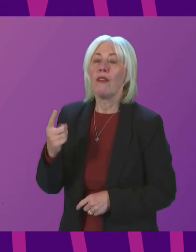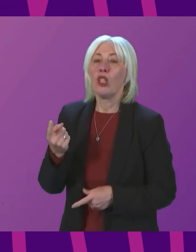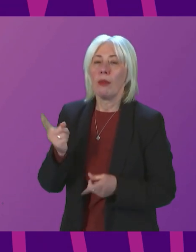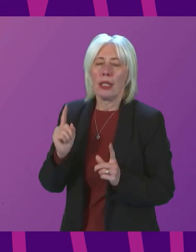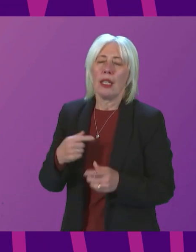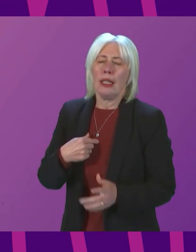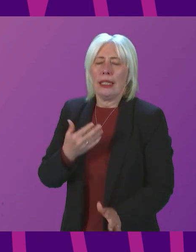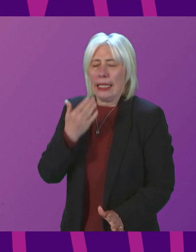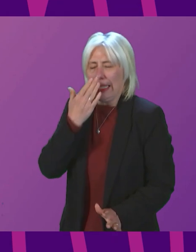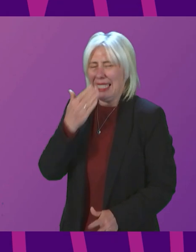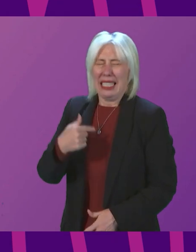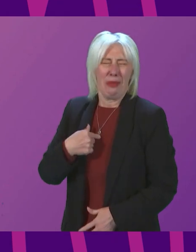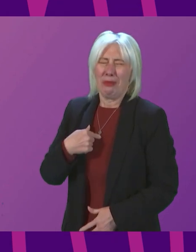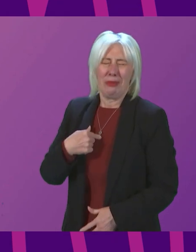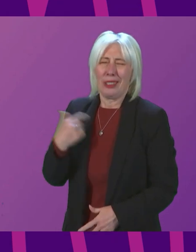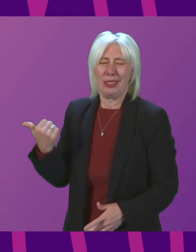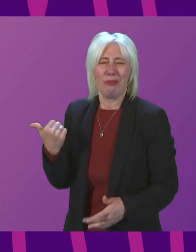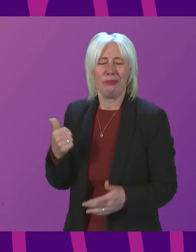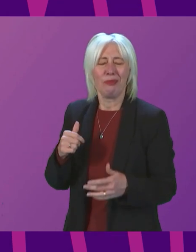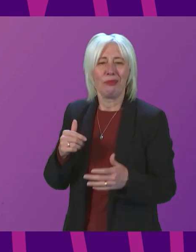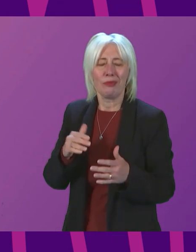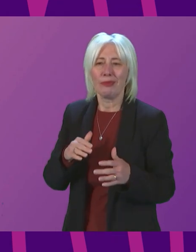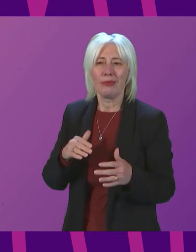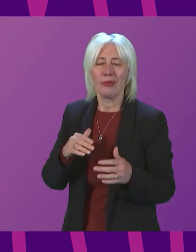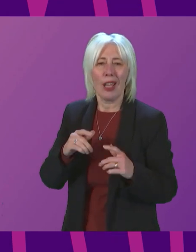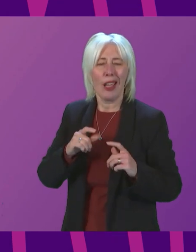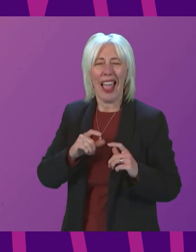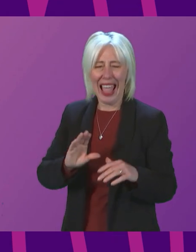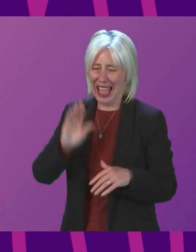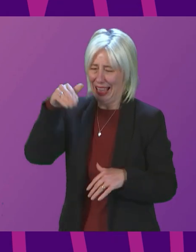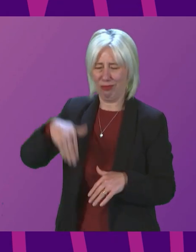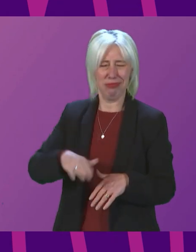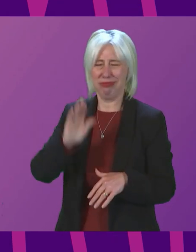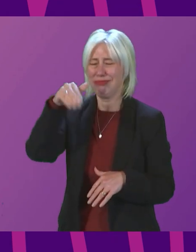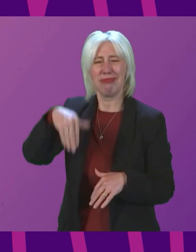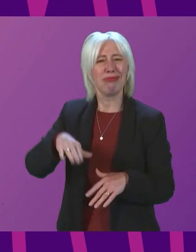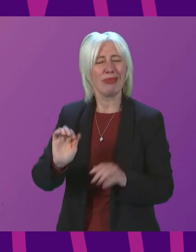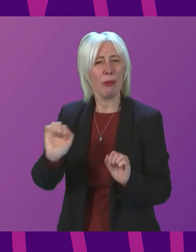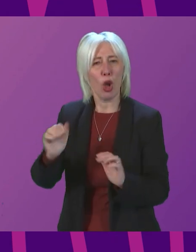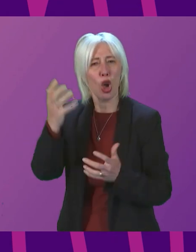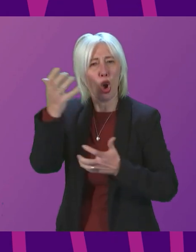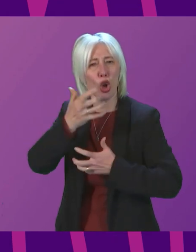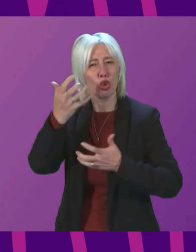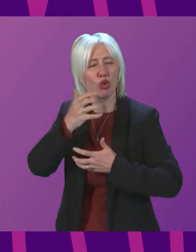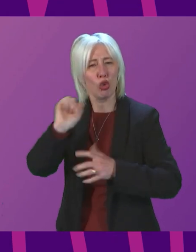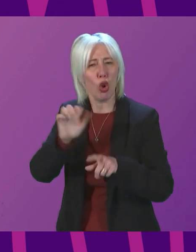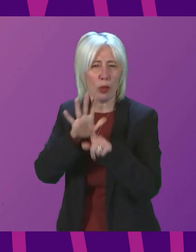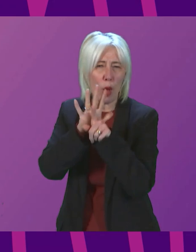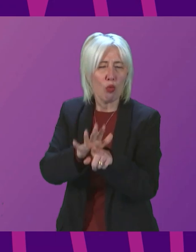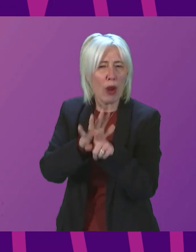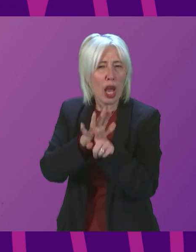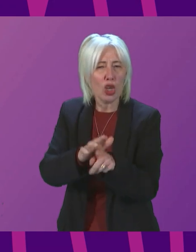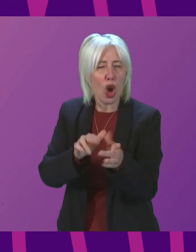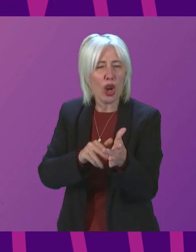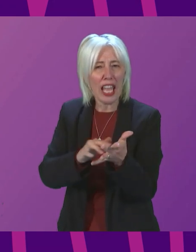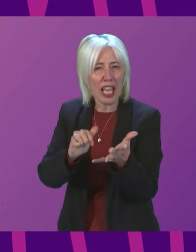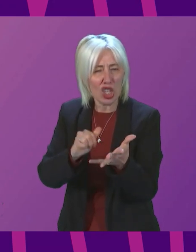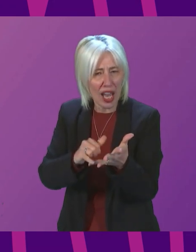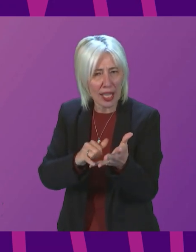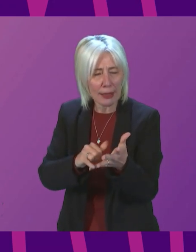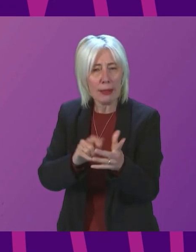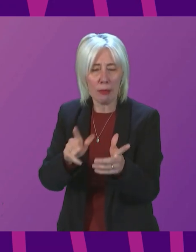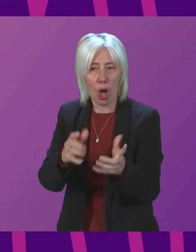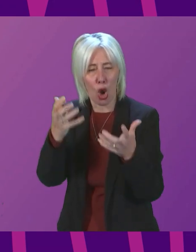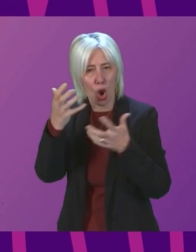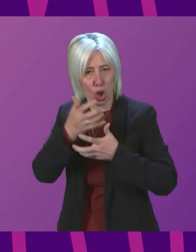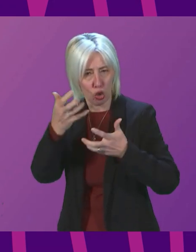me, and it always has done, inconsistent to rightly and understandably express concern about the pressure on our National Health Service and express concern